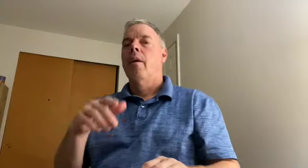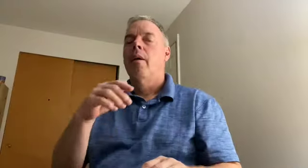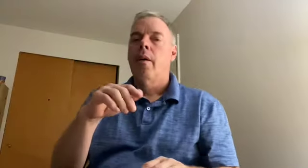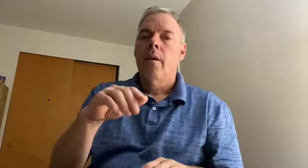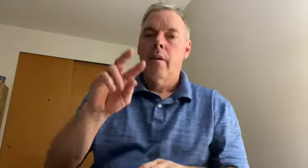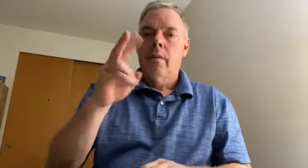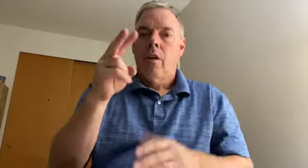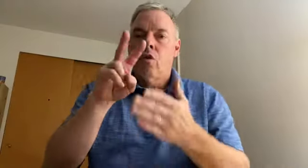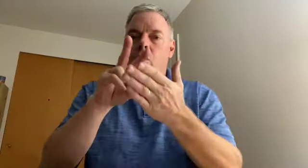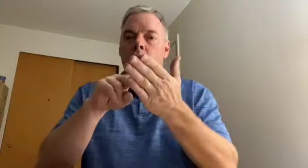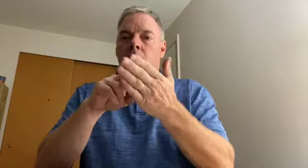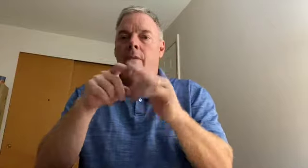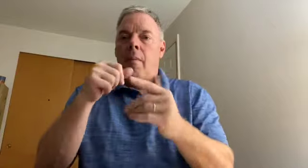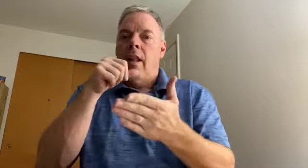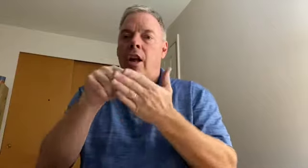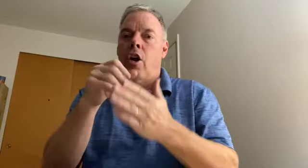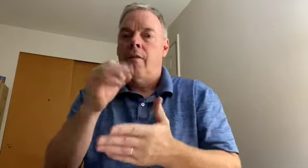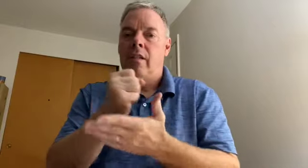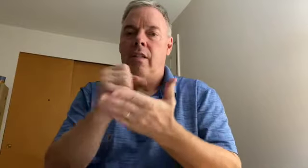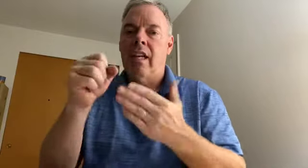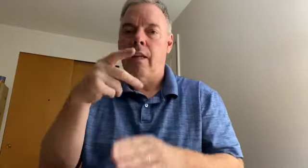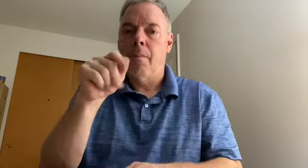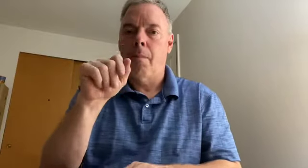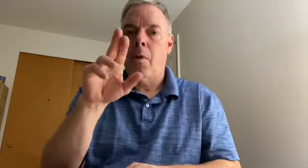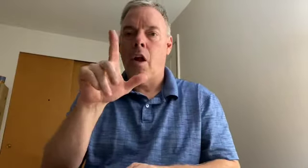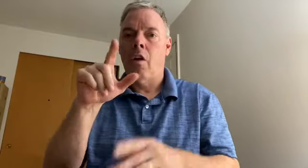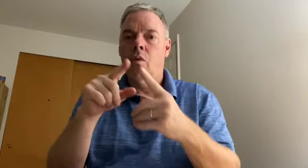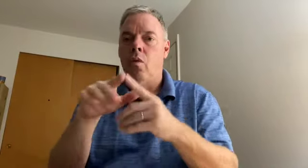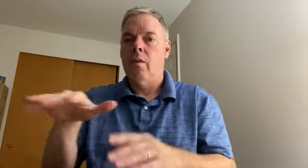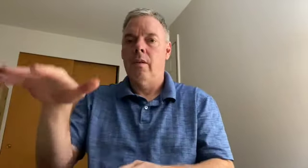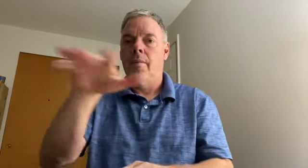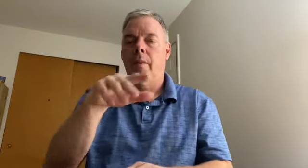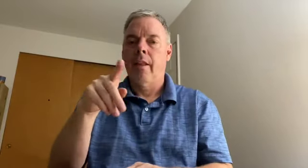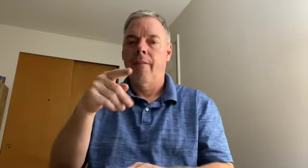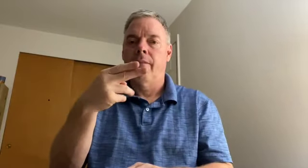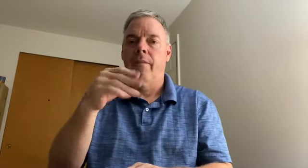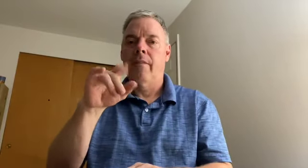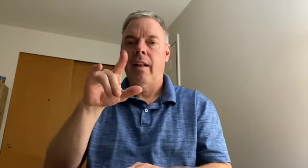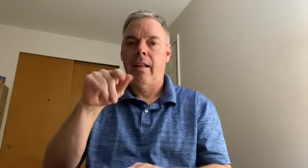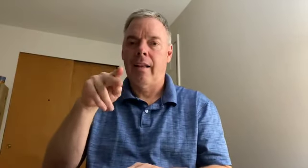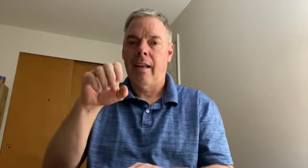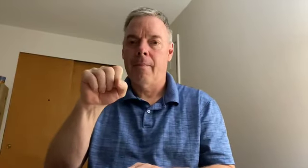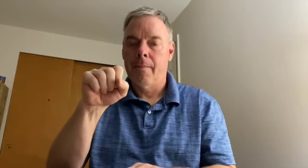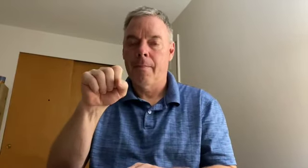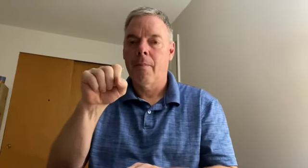our second reading from the letter of St. Paul to the Philippians